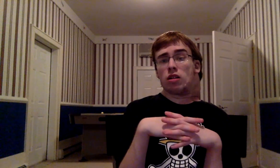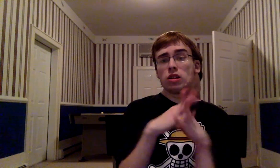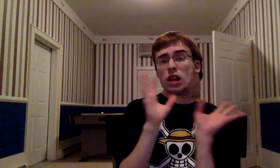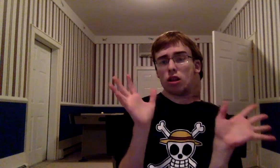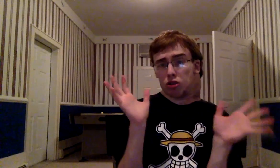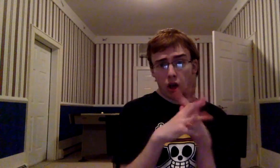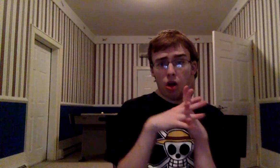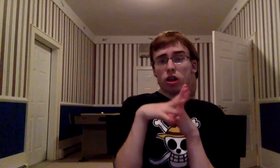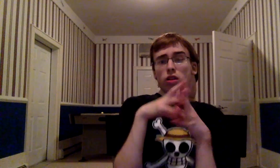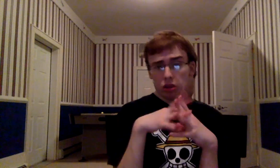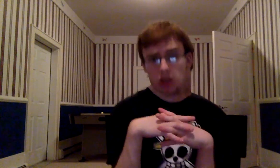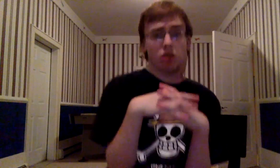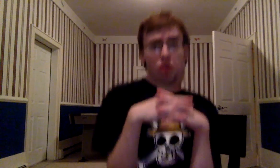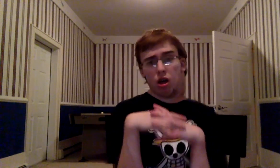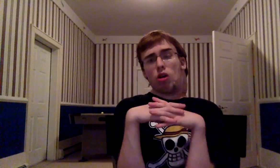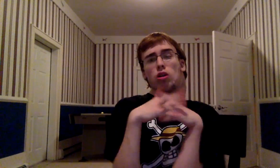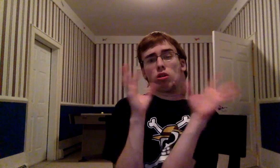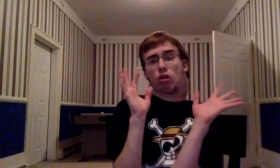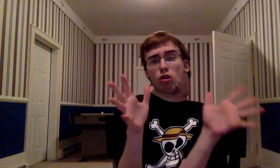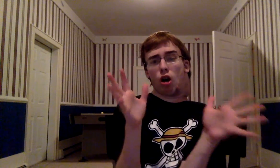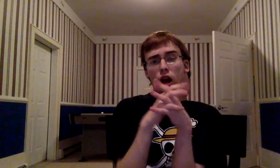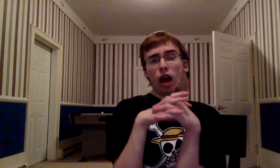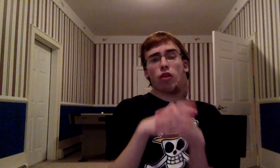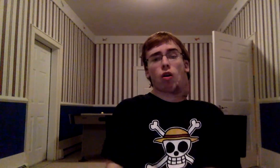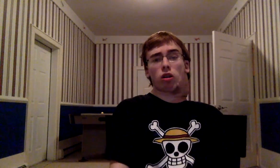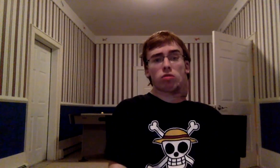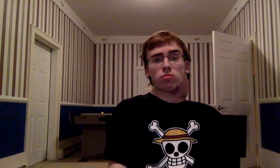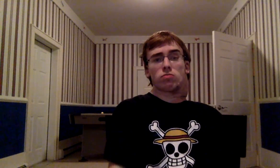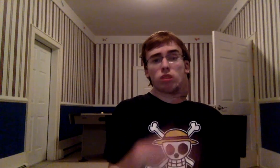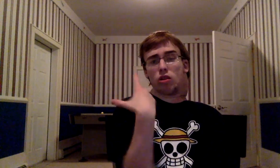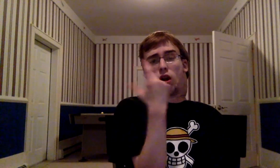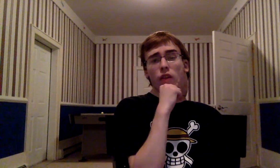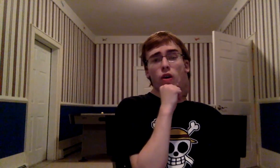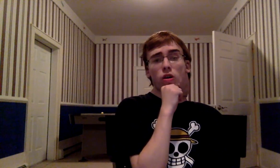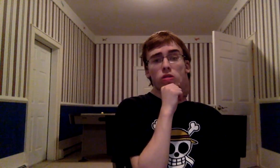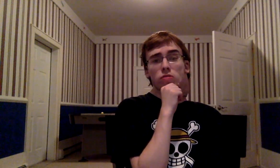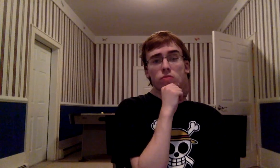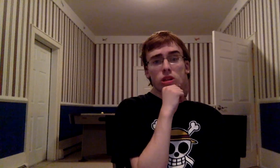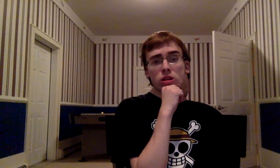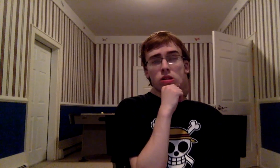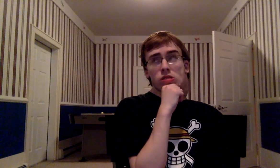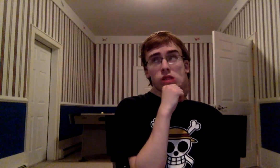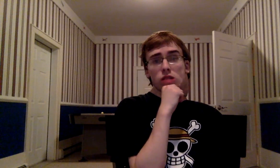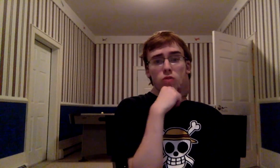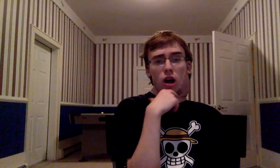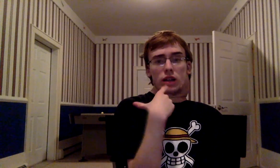That's a long, that's a long, long ass arc That's long ass arc And after what?